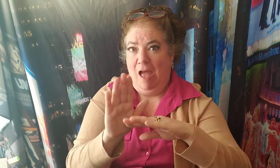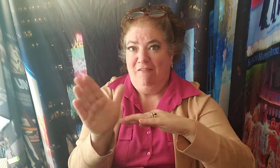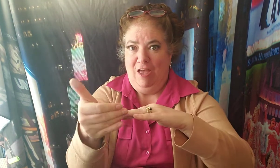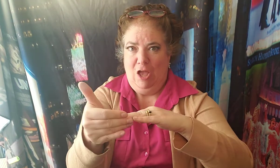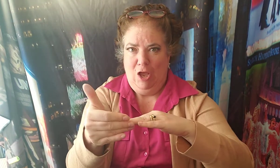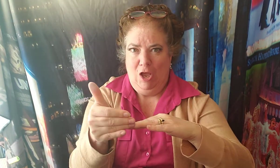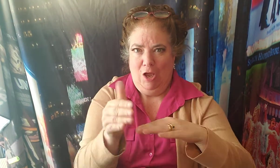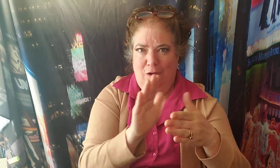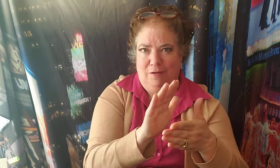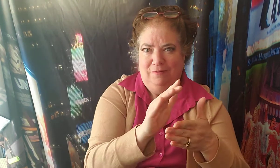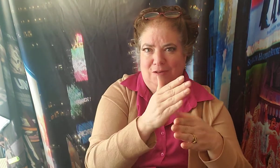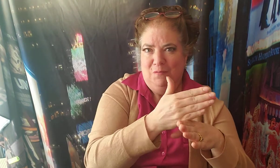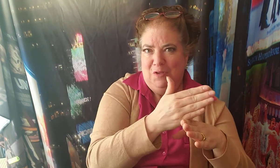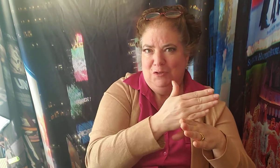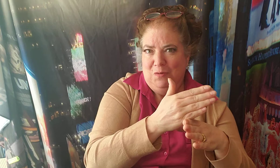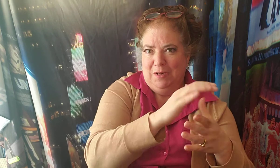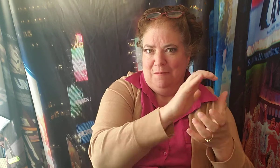sleazy gigolo.